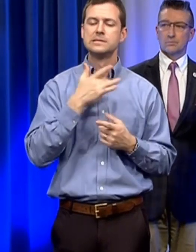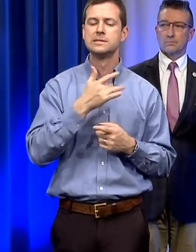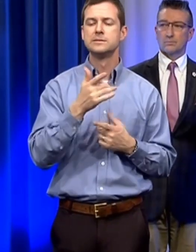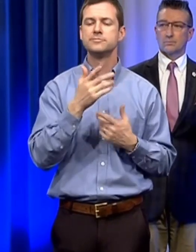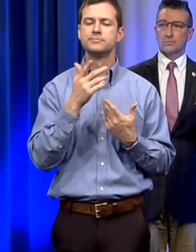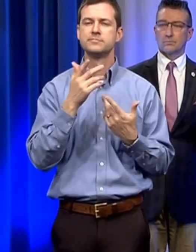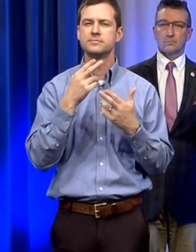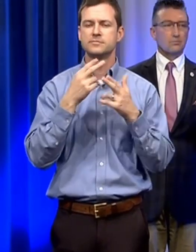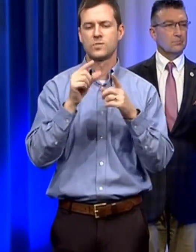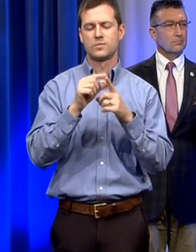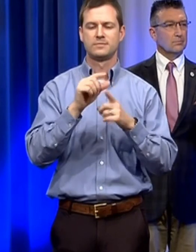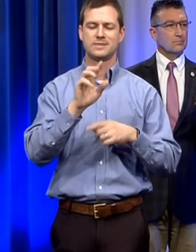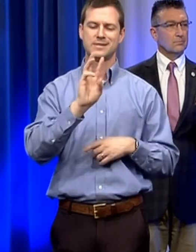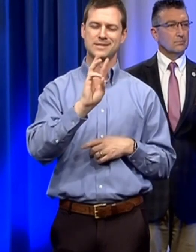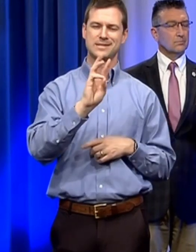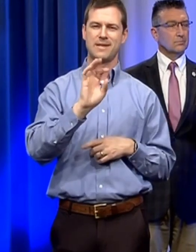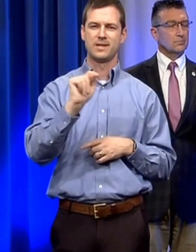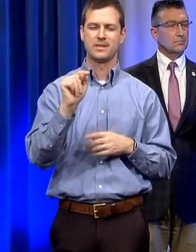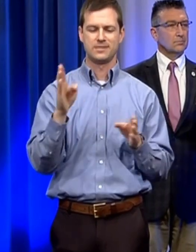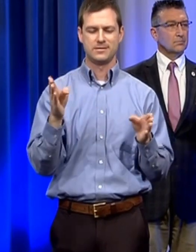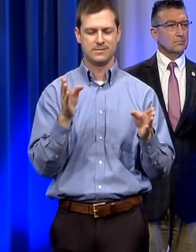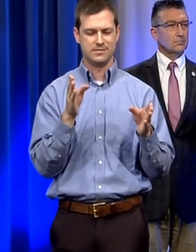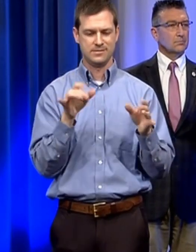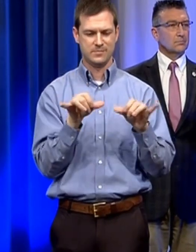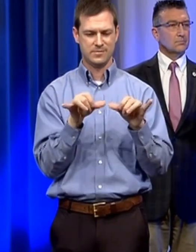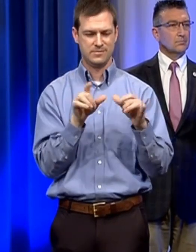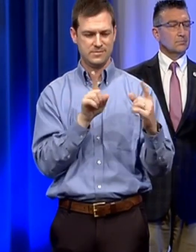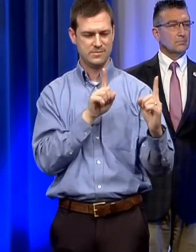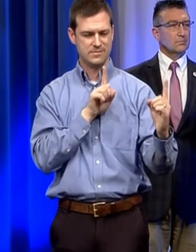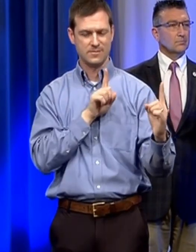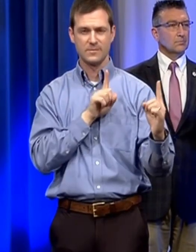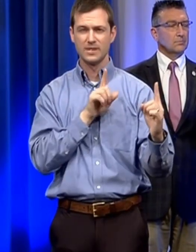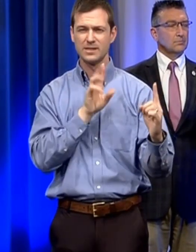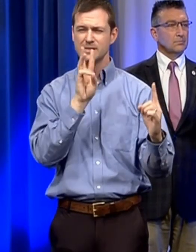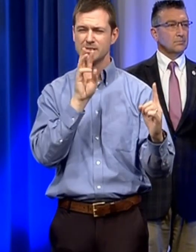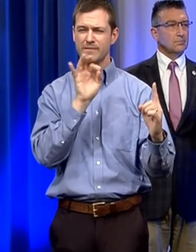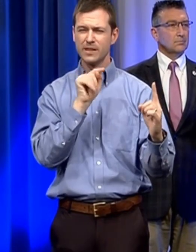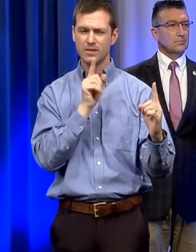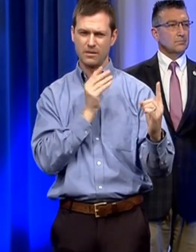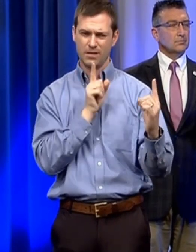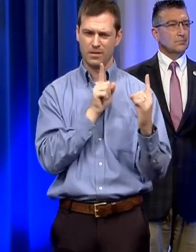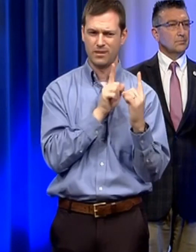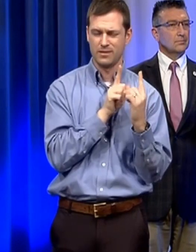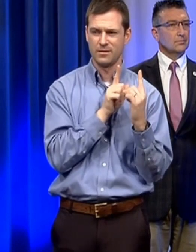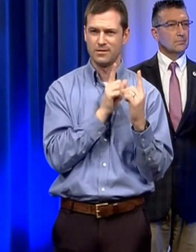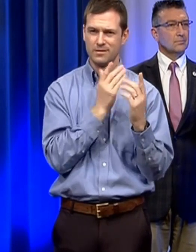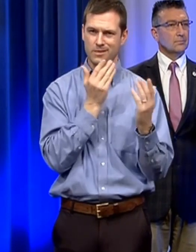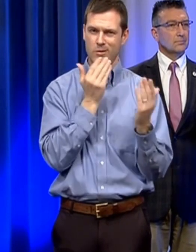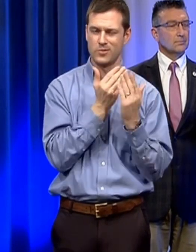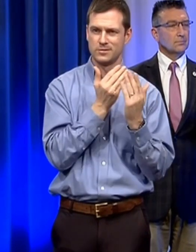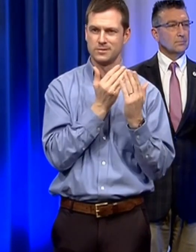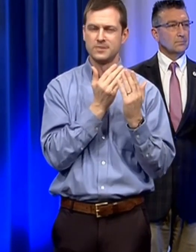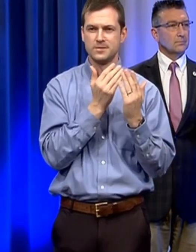range that that's important and the transmitted transmission of that disease so being within six feet of someone who's ill and for a